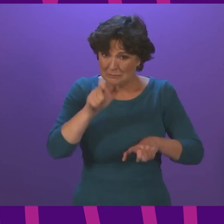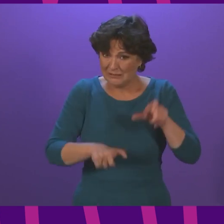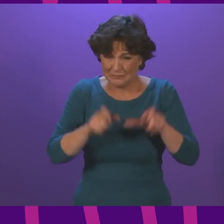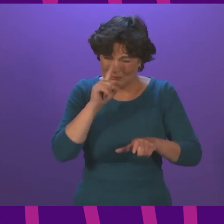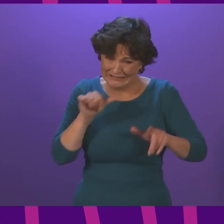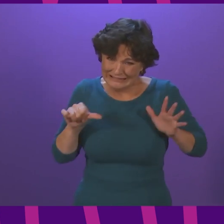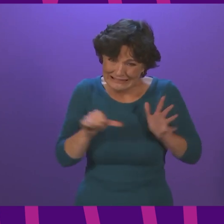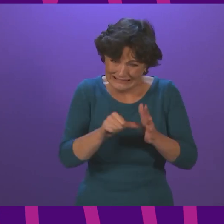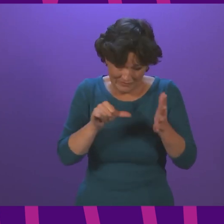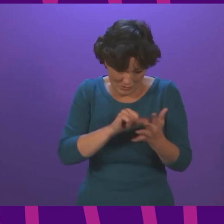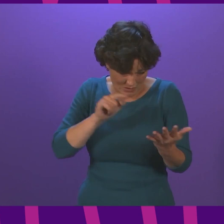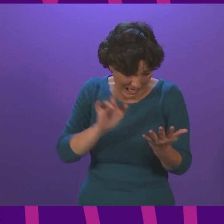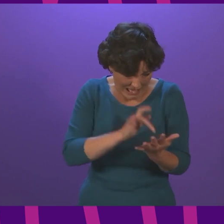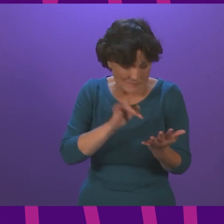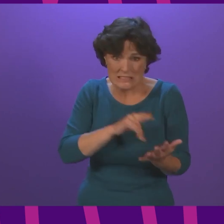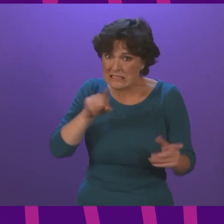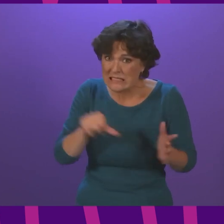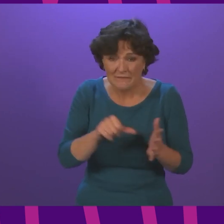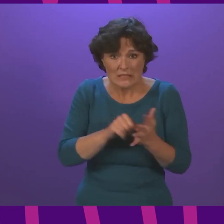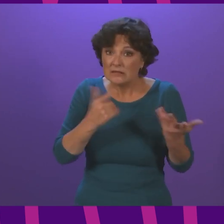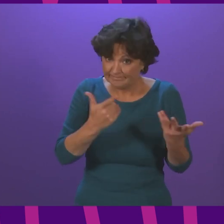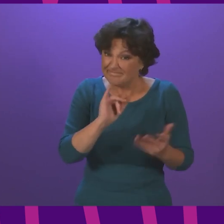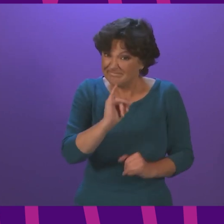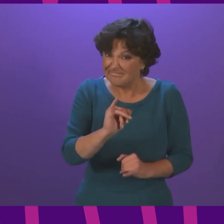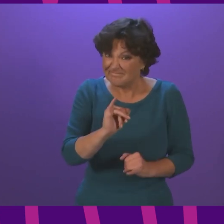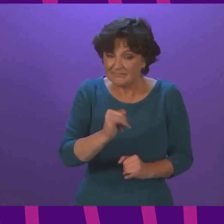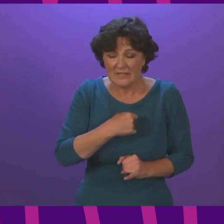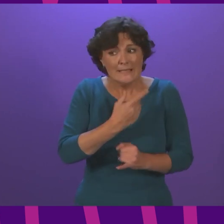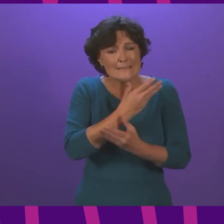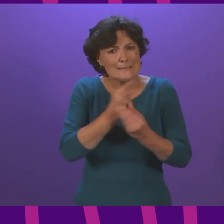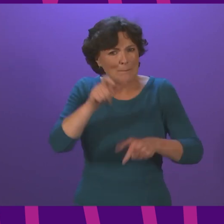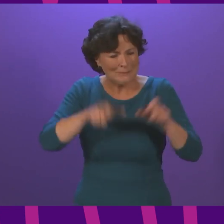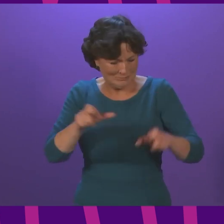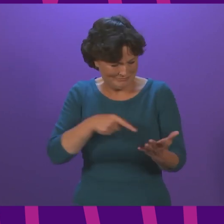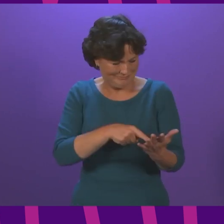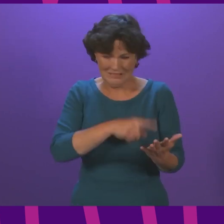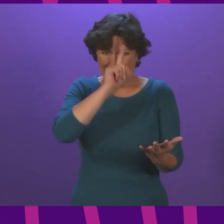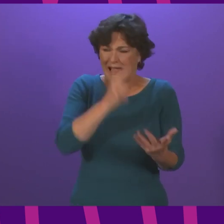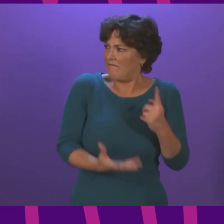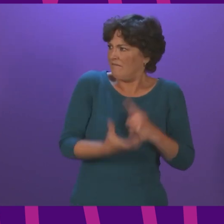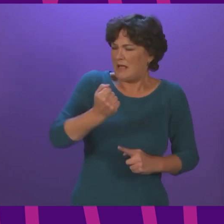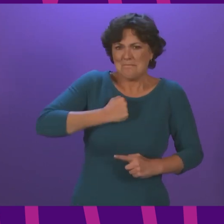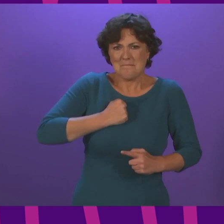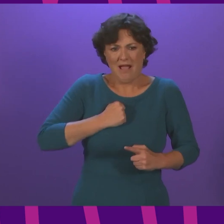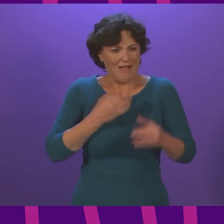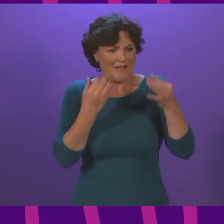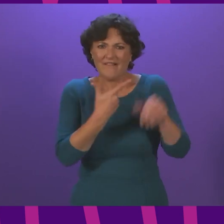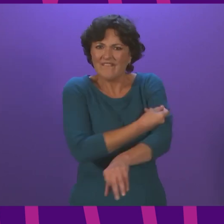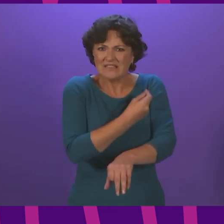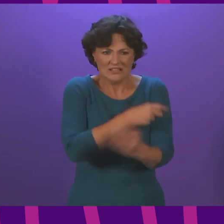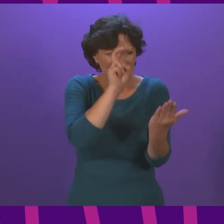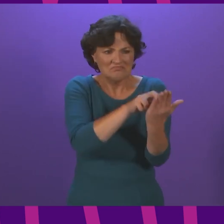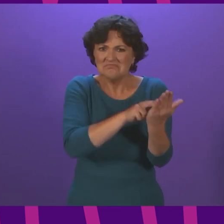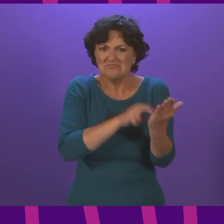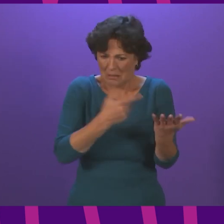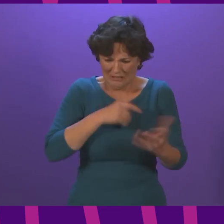difficult to use the app initially. In particular, many found that the app was unable to locate their vaccination record from the information